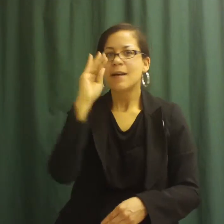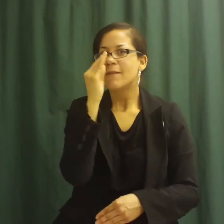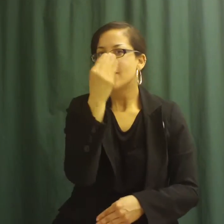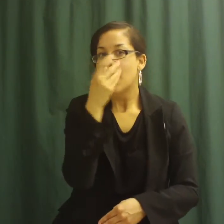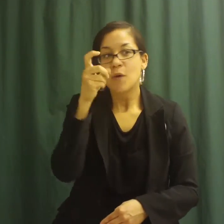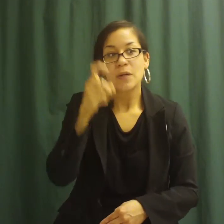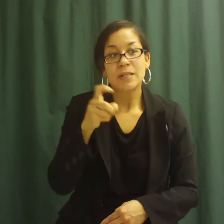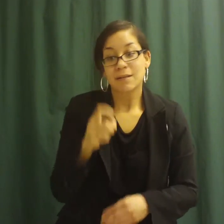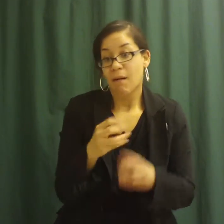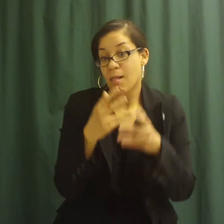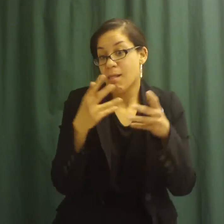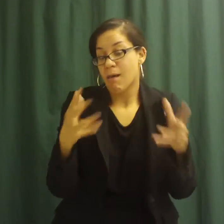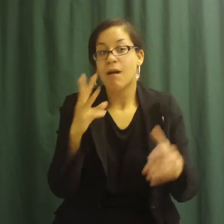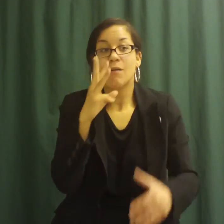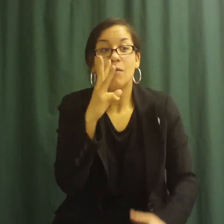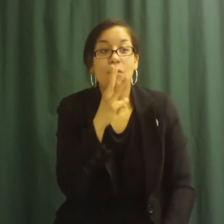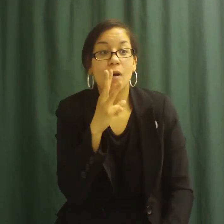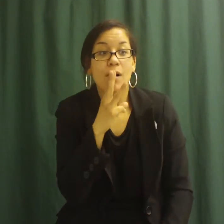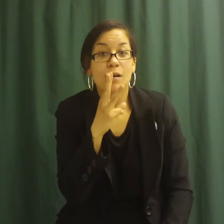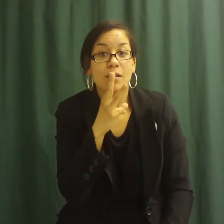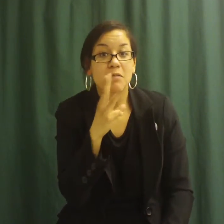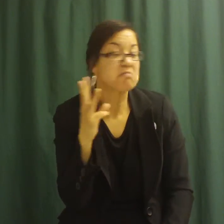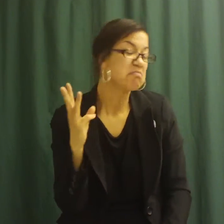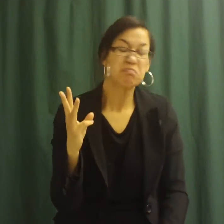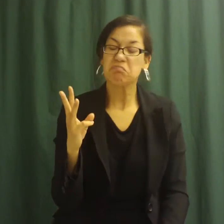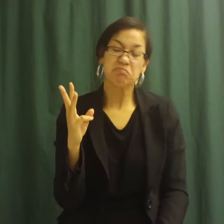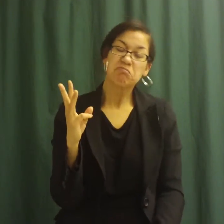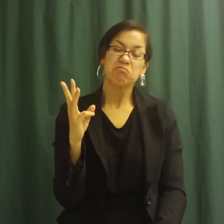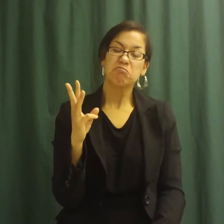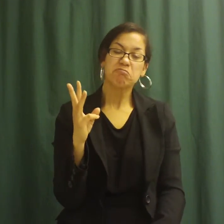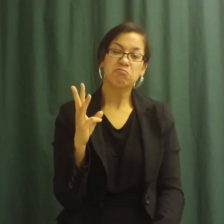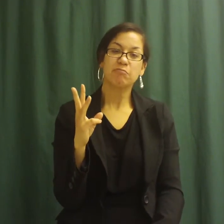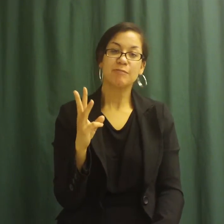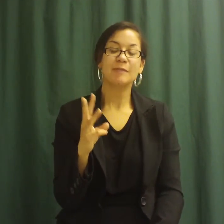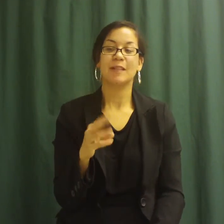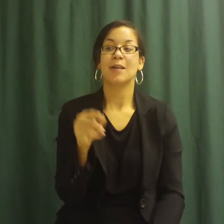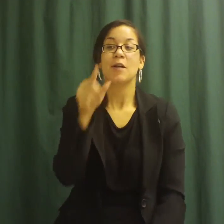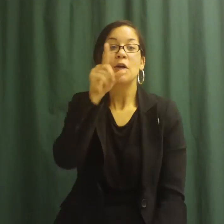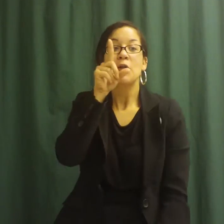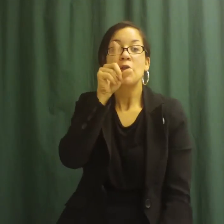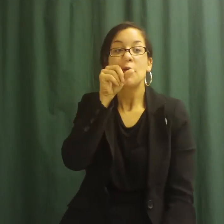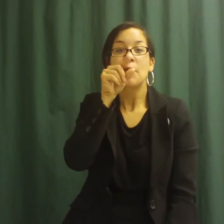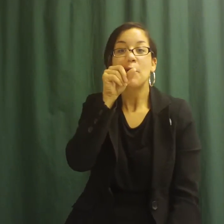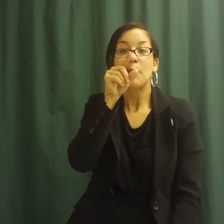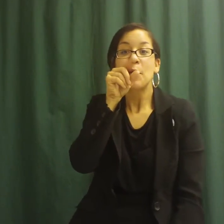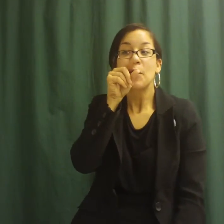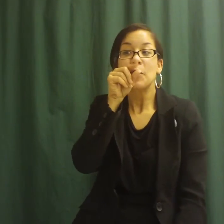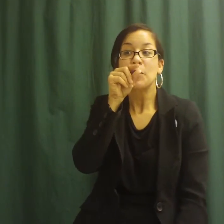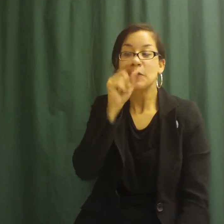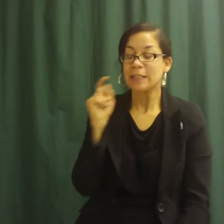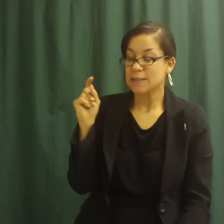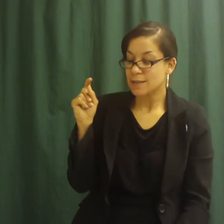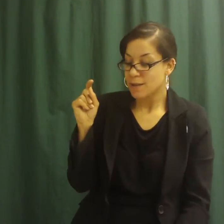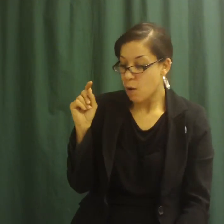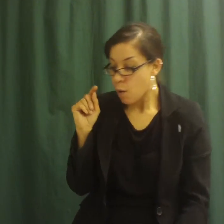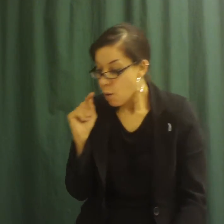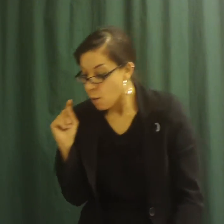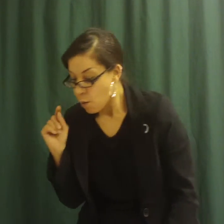The birds eat the sunflowers and take them with them and the seeds fall in